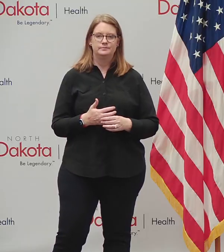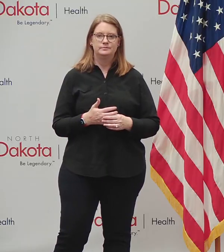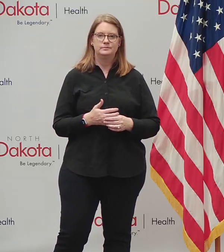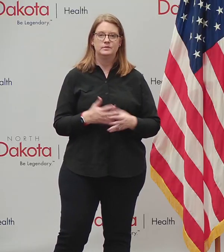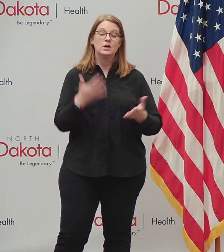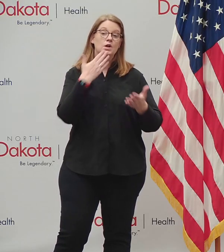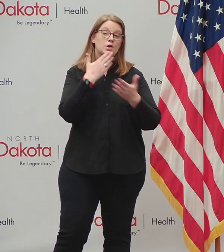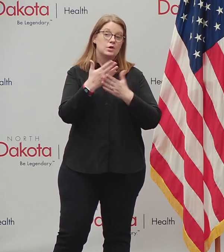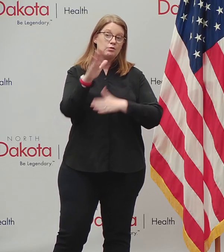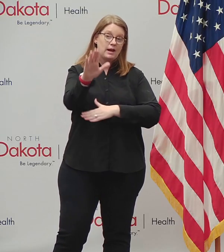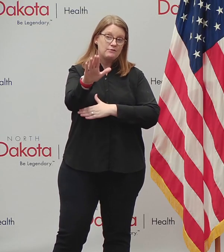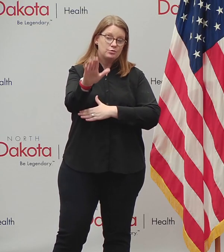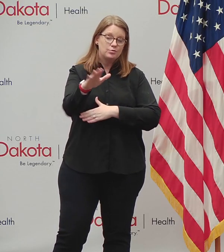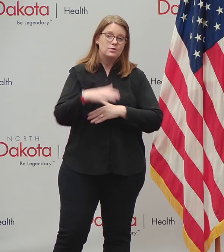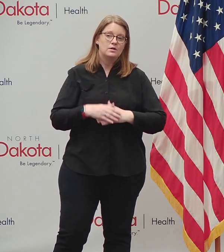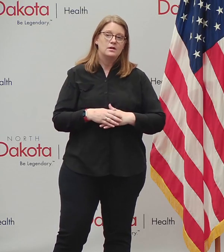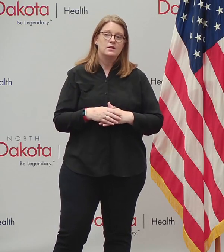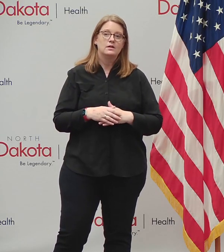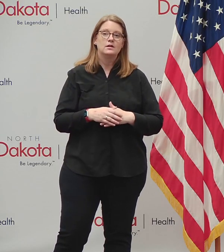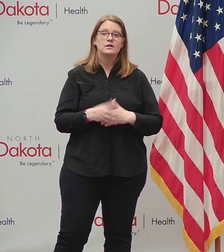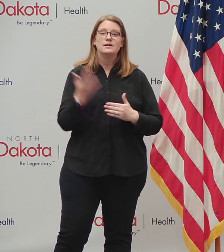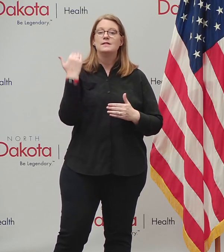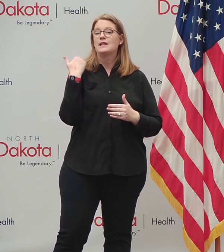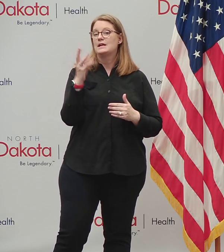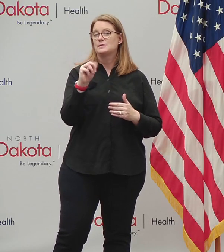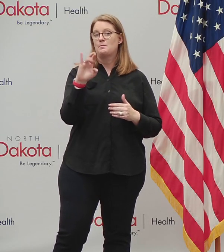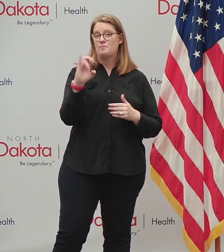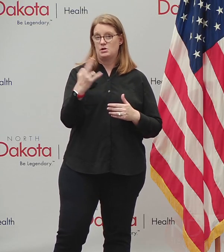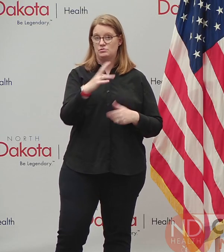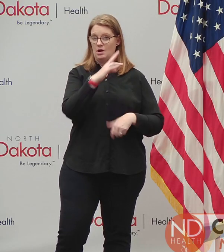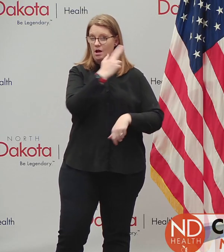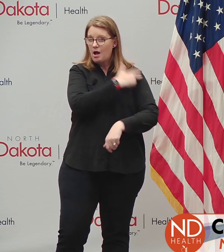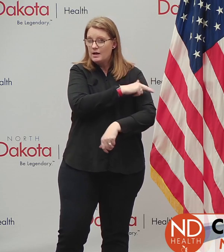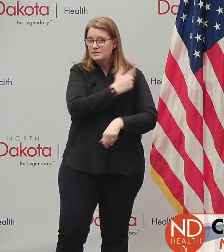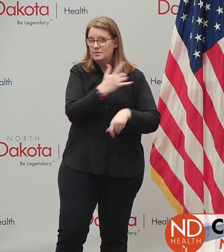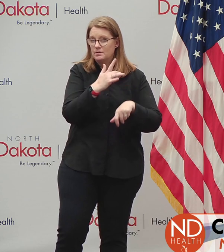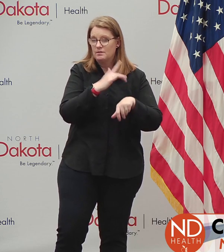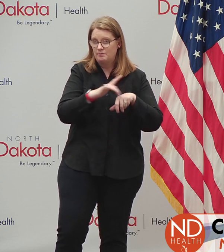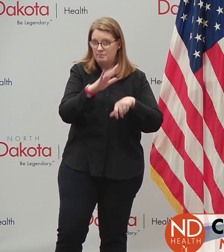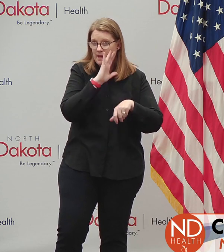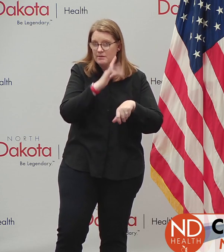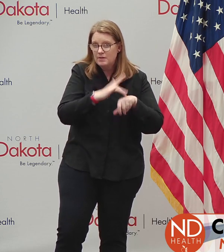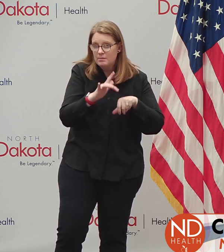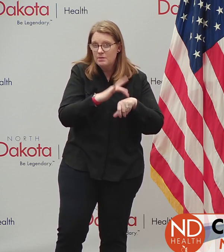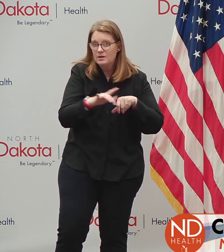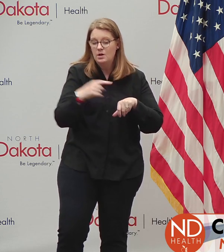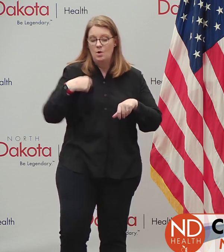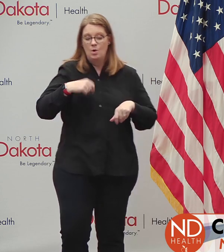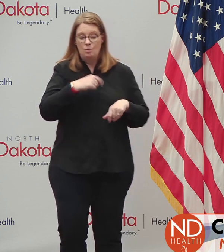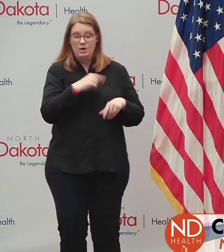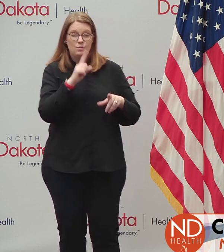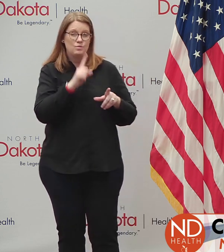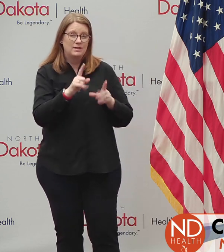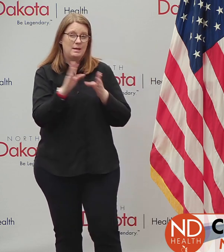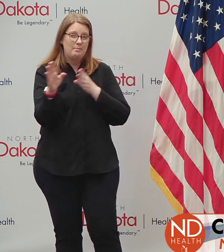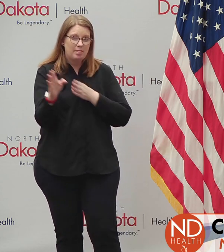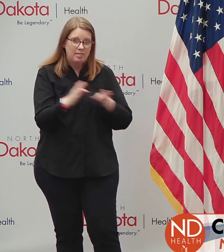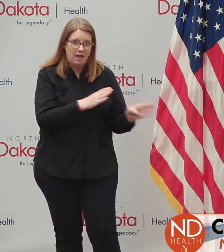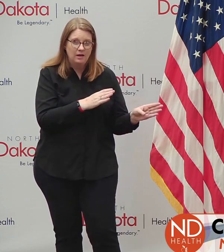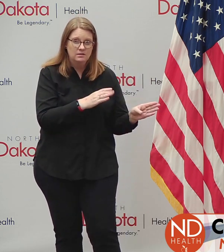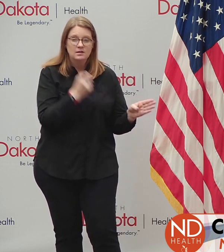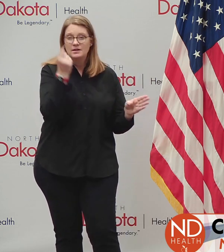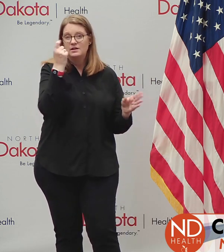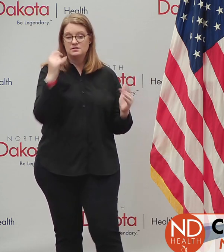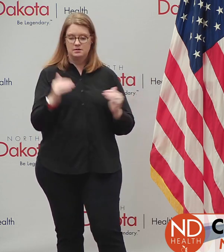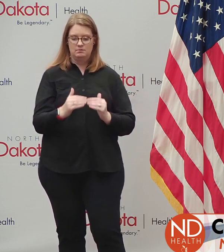Good afternoon. In March, hospital capacity was one of the key metrics that we planned and prepared for. With multiple